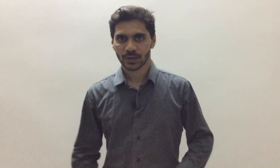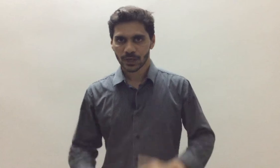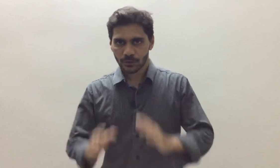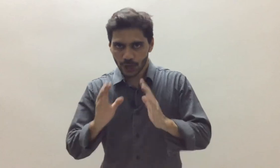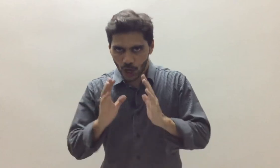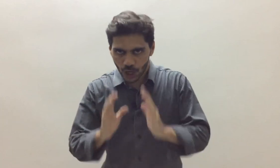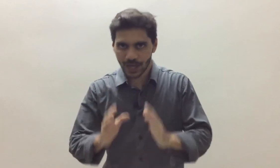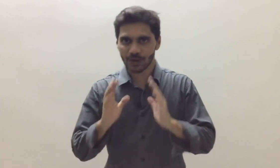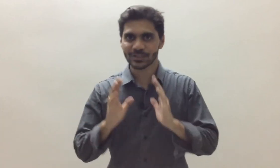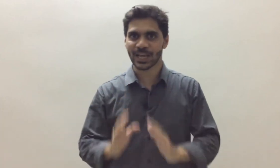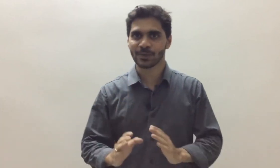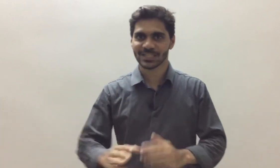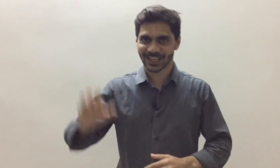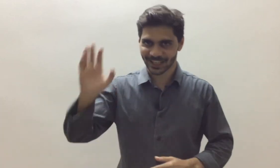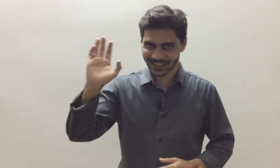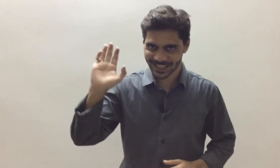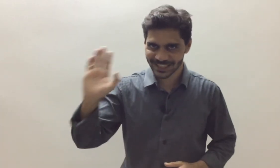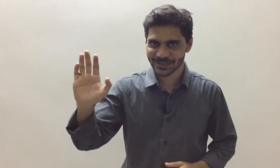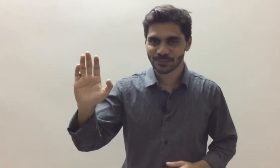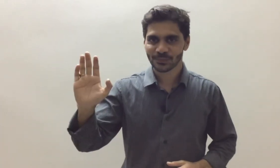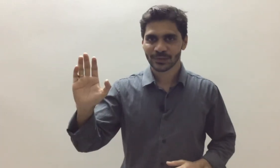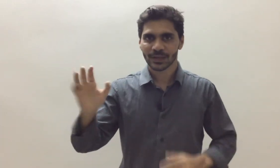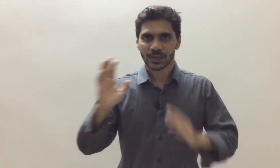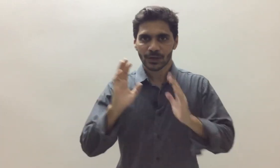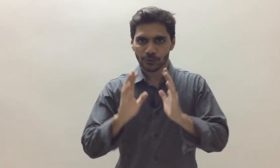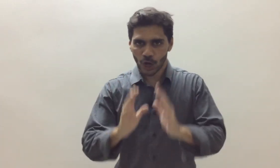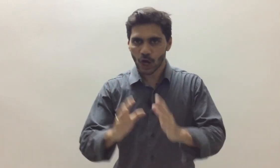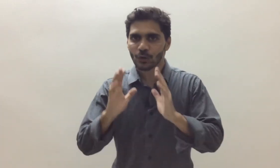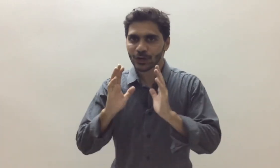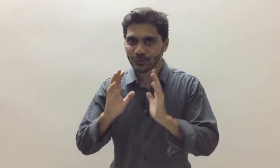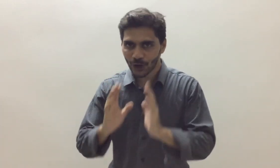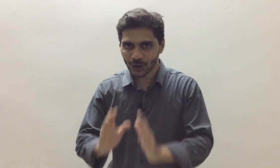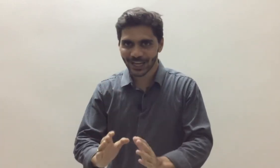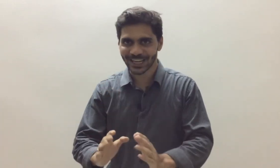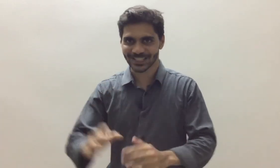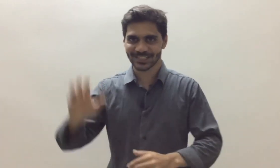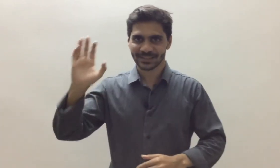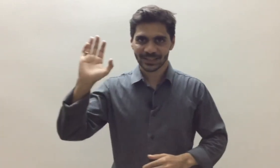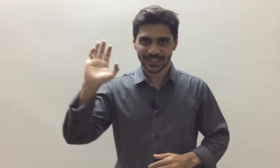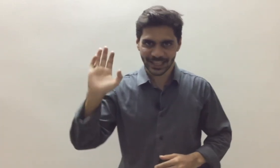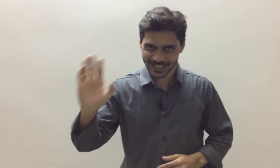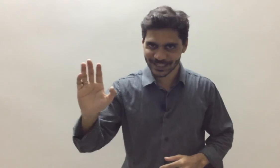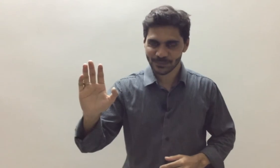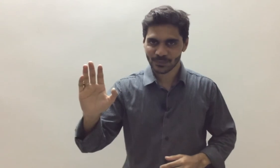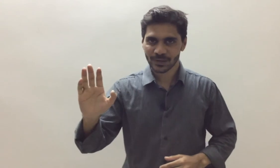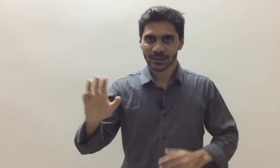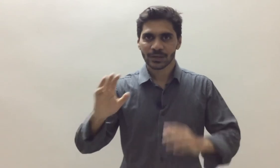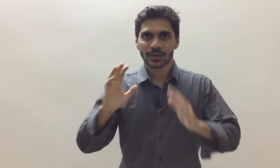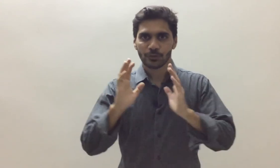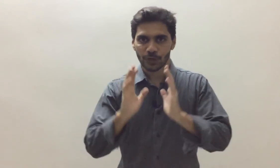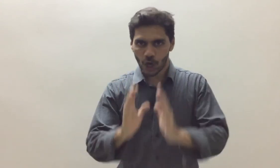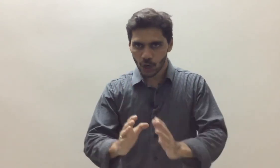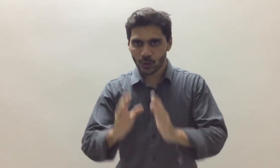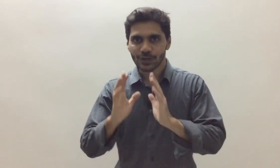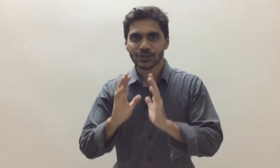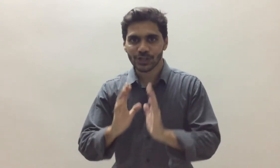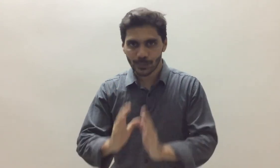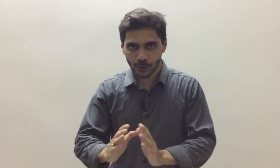We all love Simon Sinek. Yes. We all want to follow leaders. Yes. We all want to support